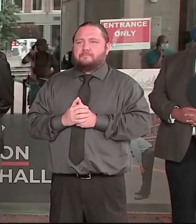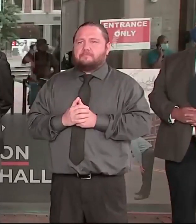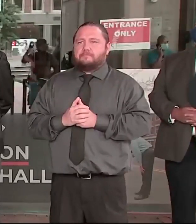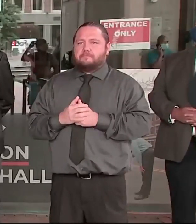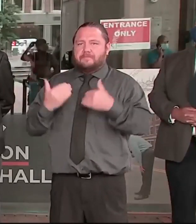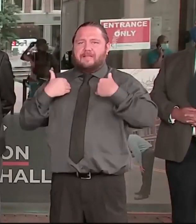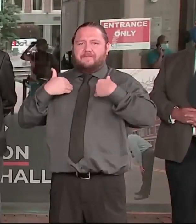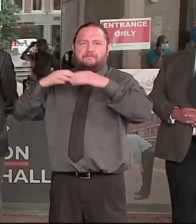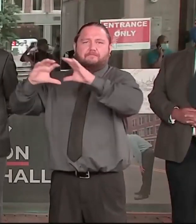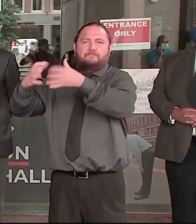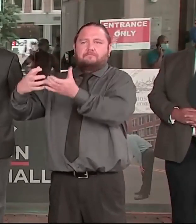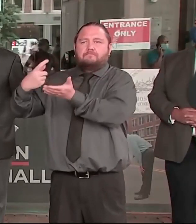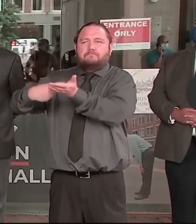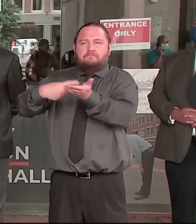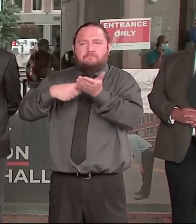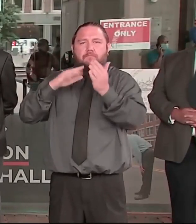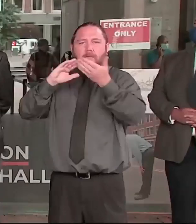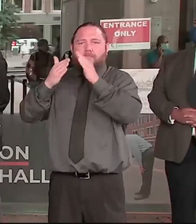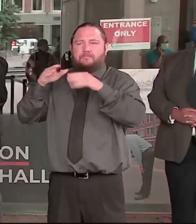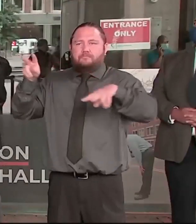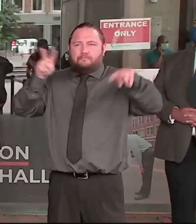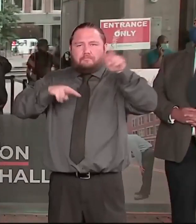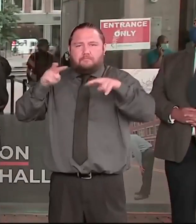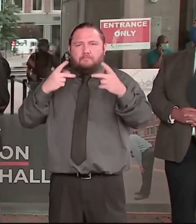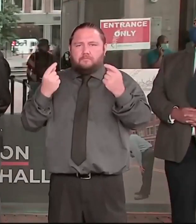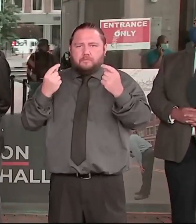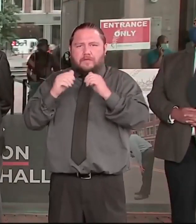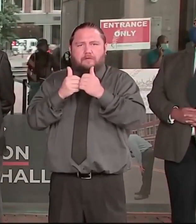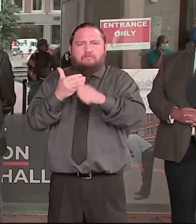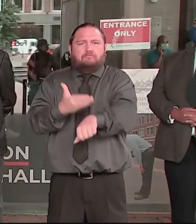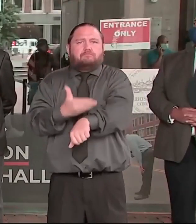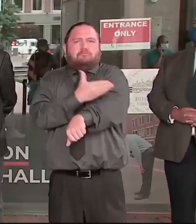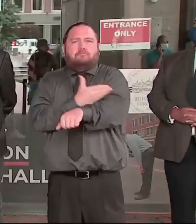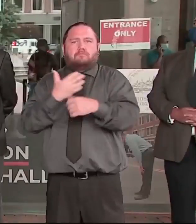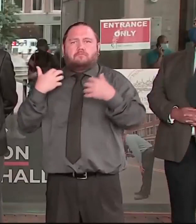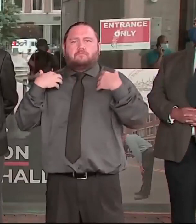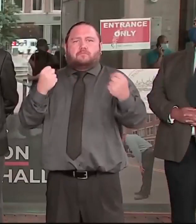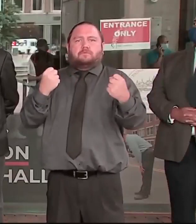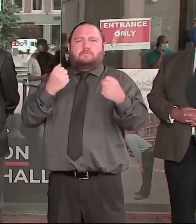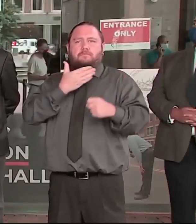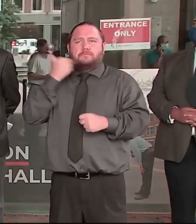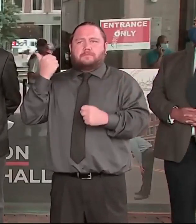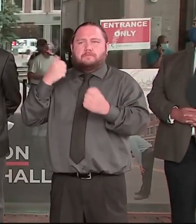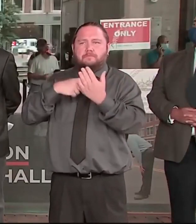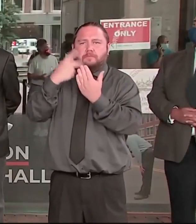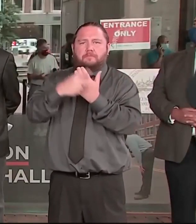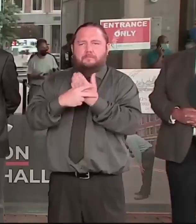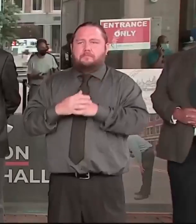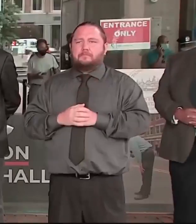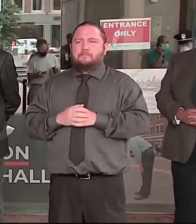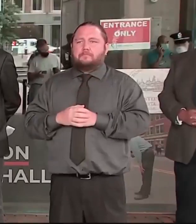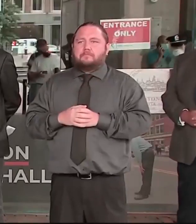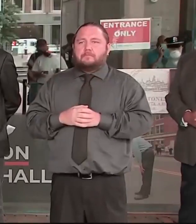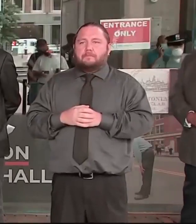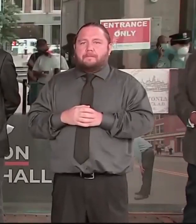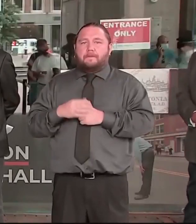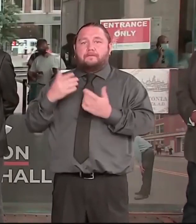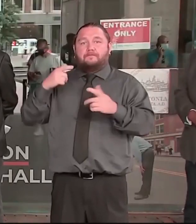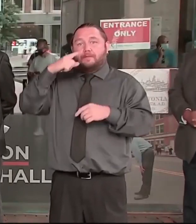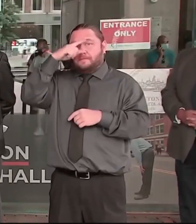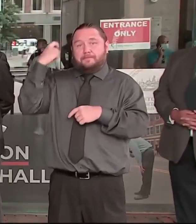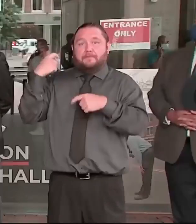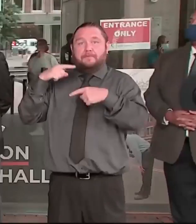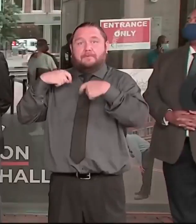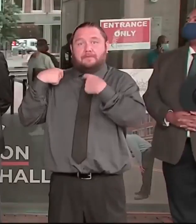minutes. These steps call for a 10-point action plan put forward by the Black and Latino Legislative Caucus and other elected officials of